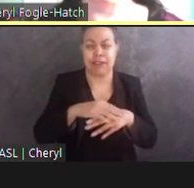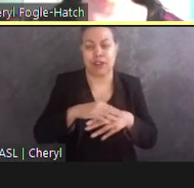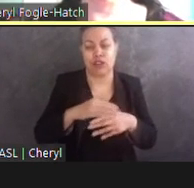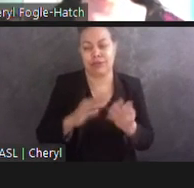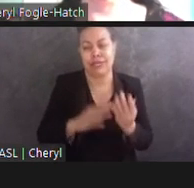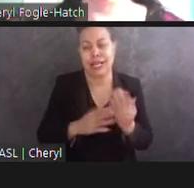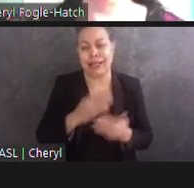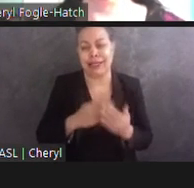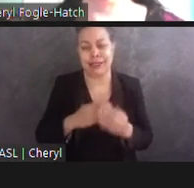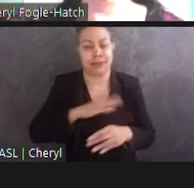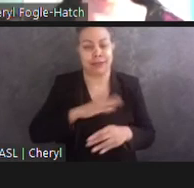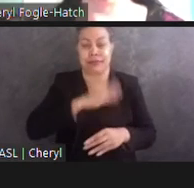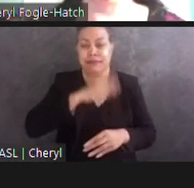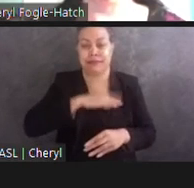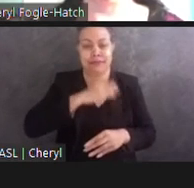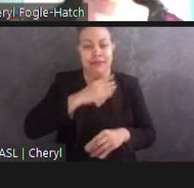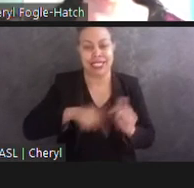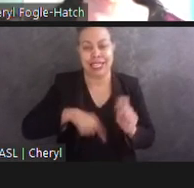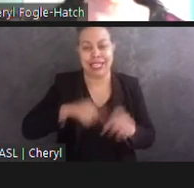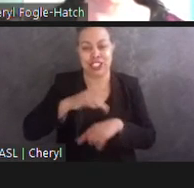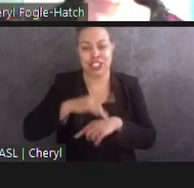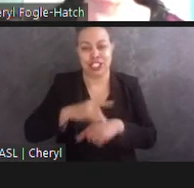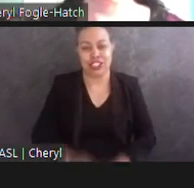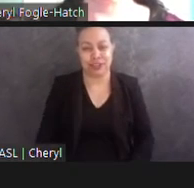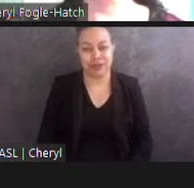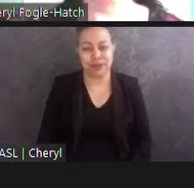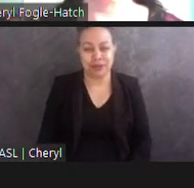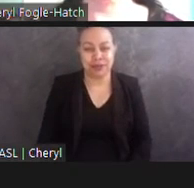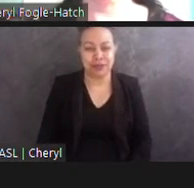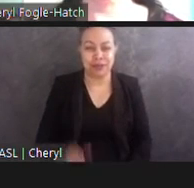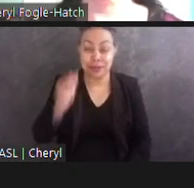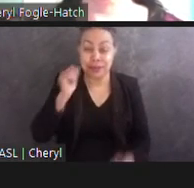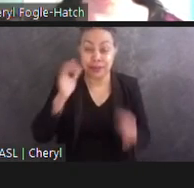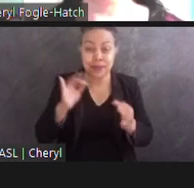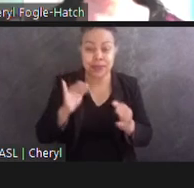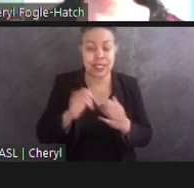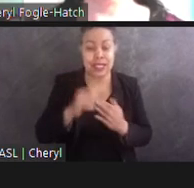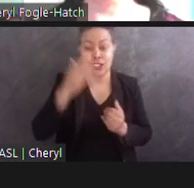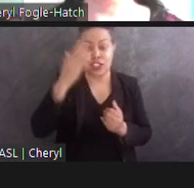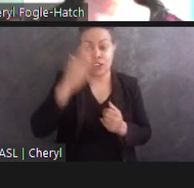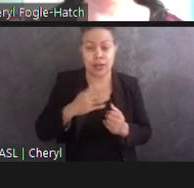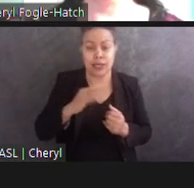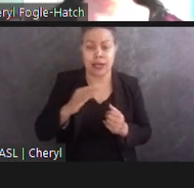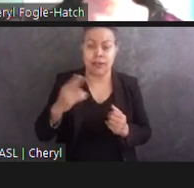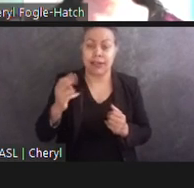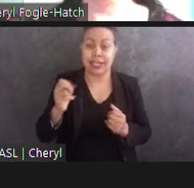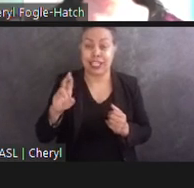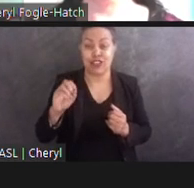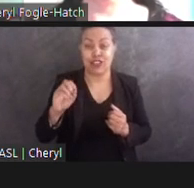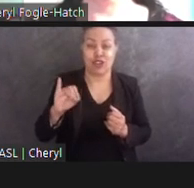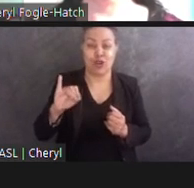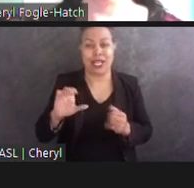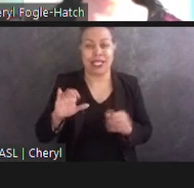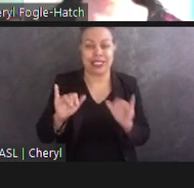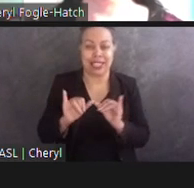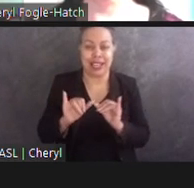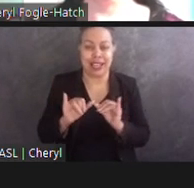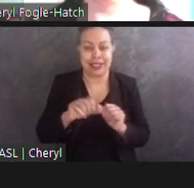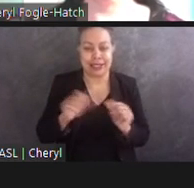Audio description. This is the front view of the heroic sized statue of FDR wearing a cape. Near